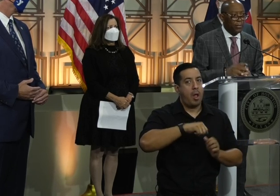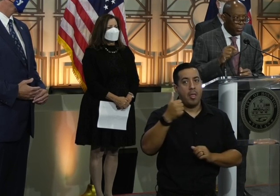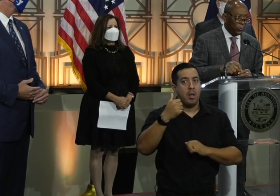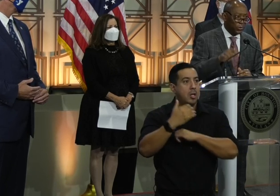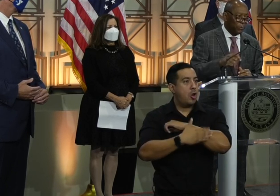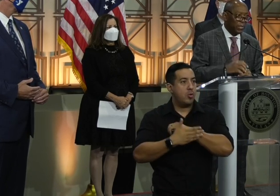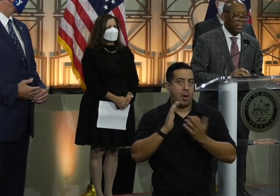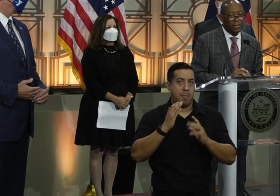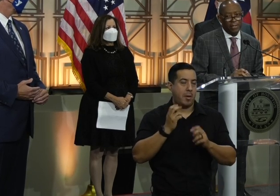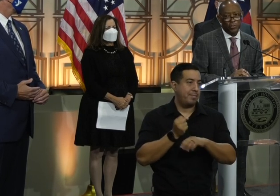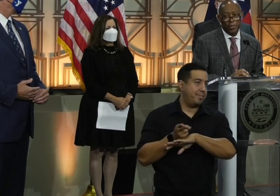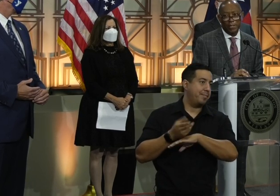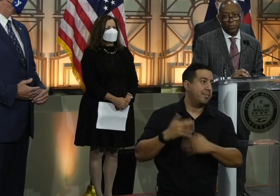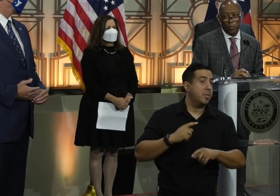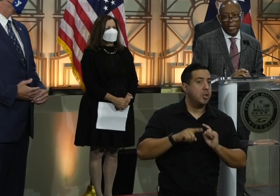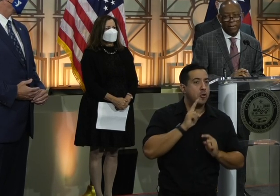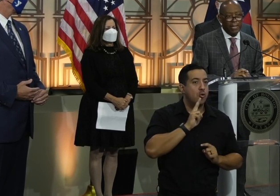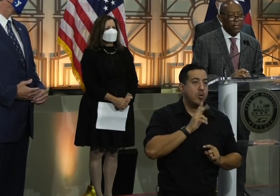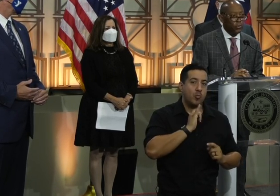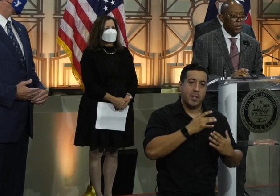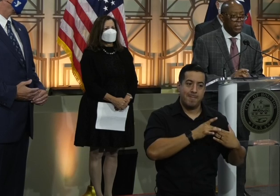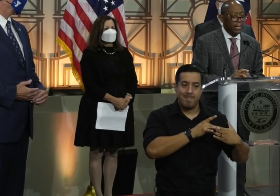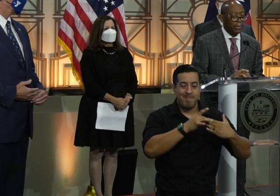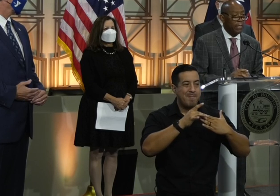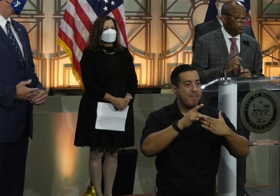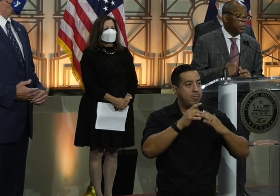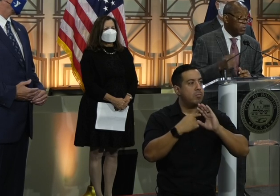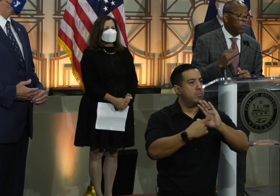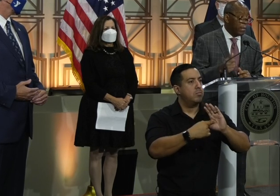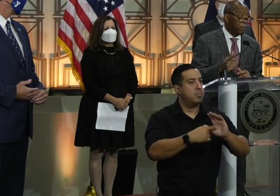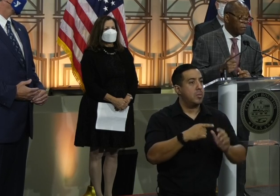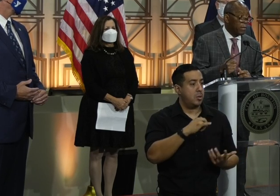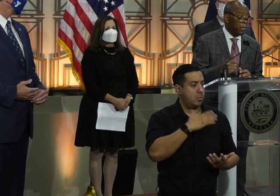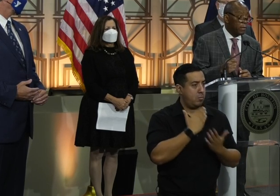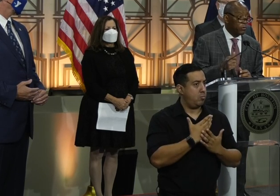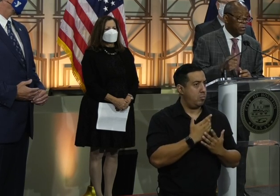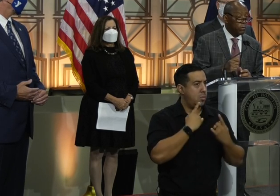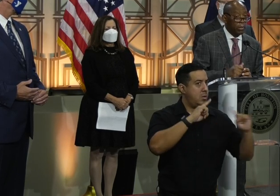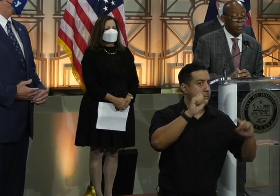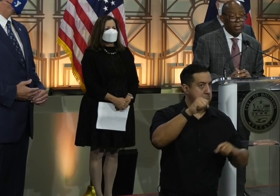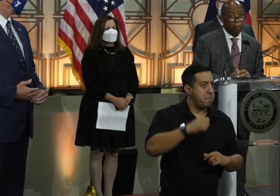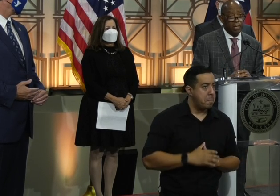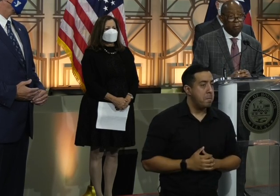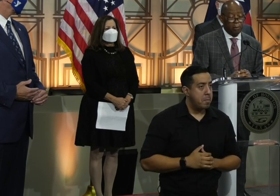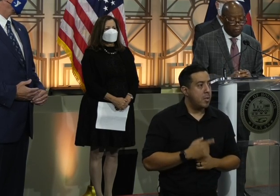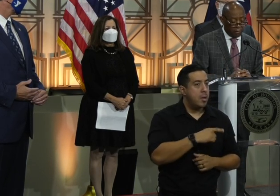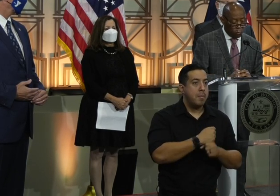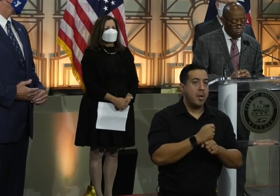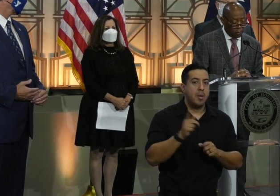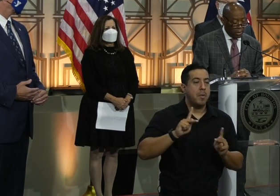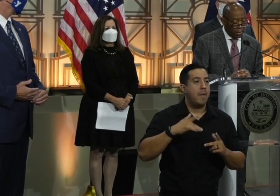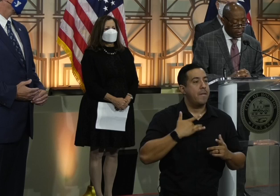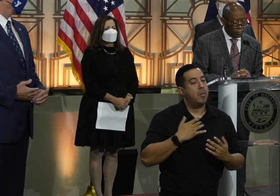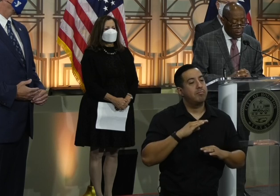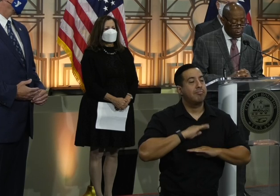and Houston is leading the way in doing it well, doing it well and making people feel